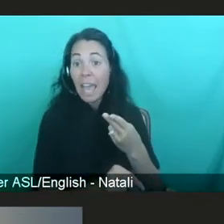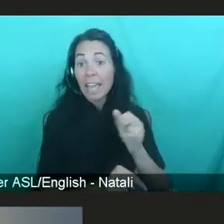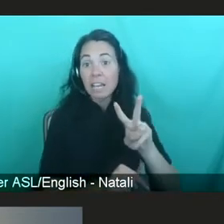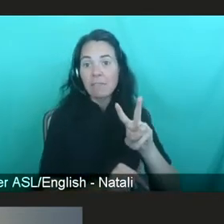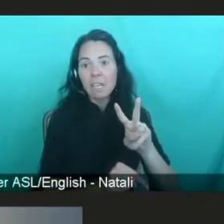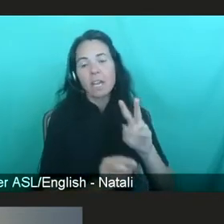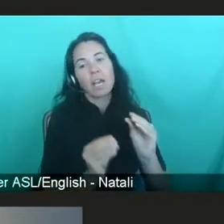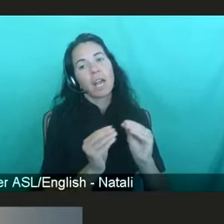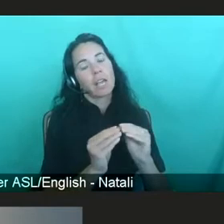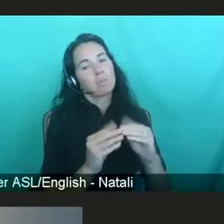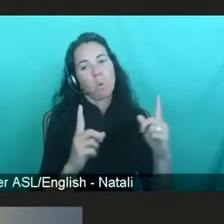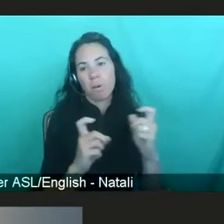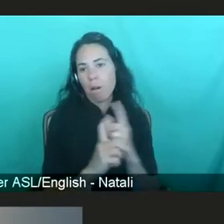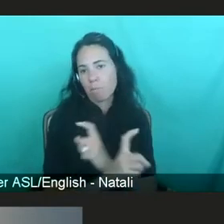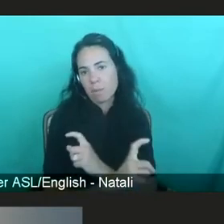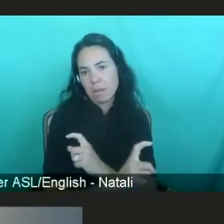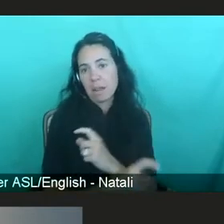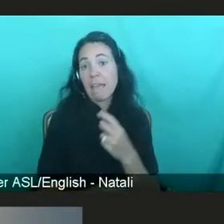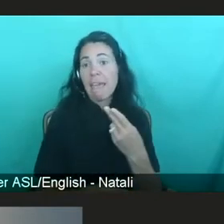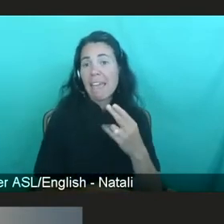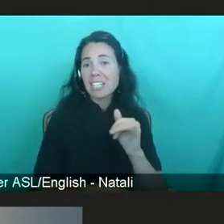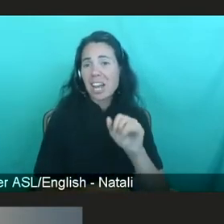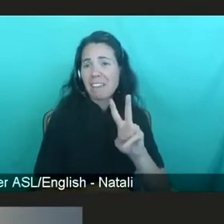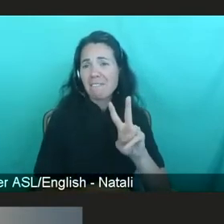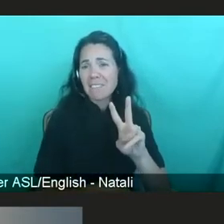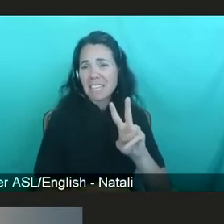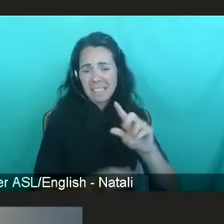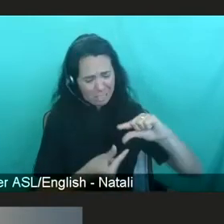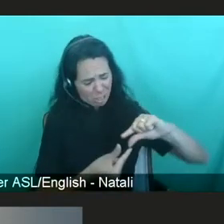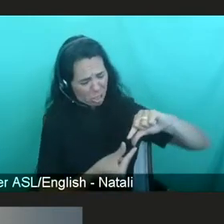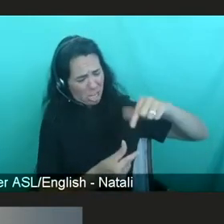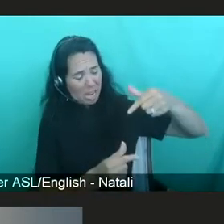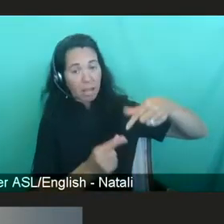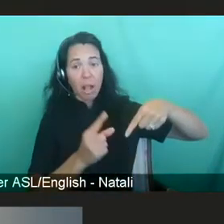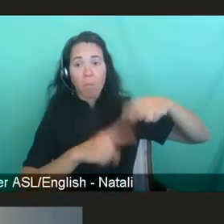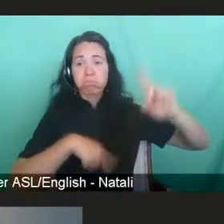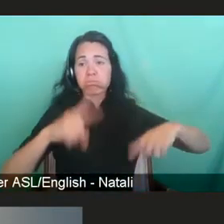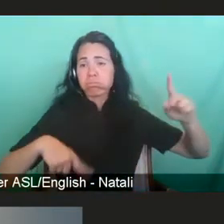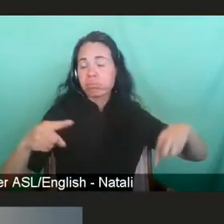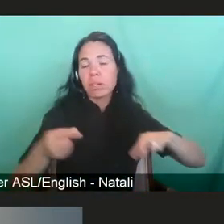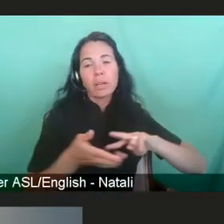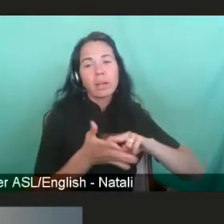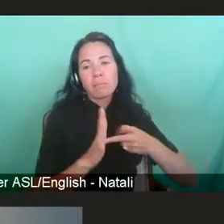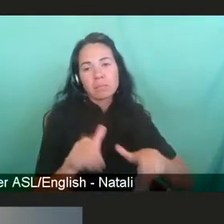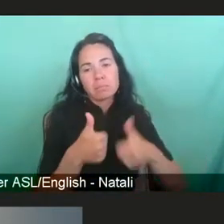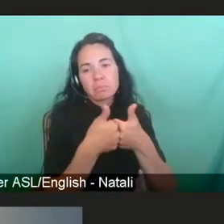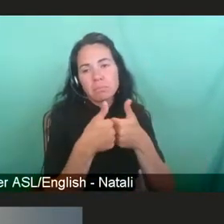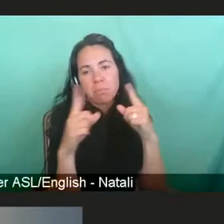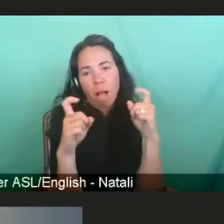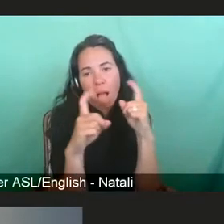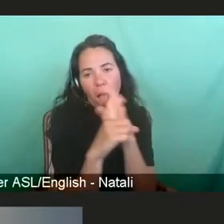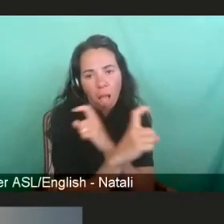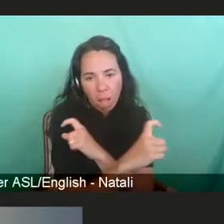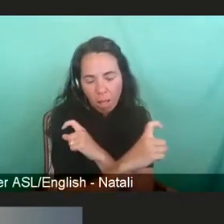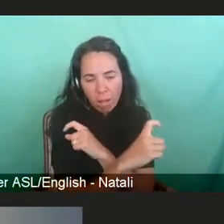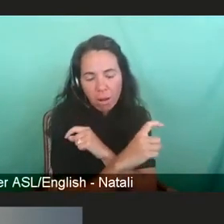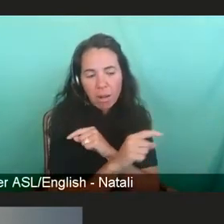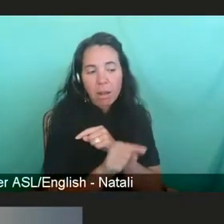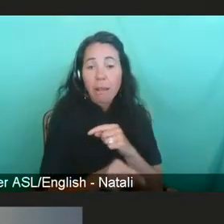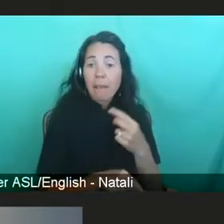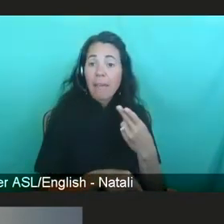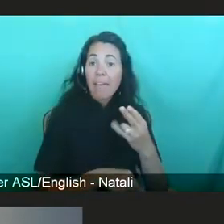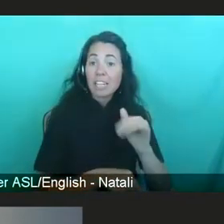genetic diversity of HIV alone makes it much more challenging and complicated. In addition to the fact that HIV